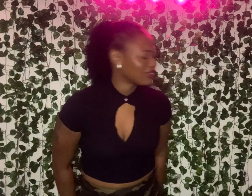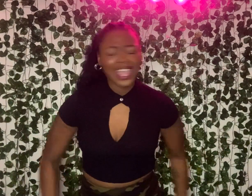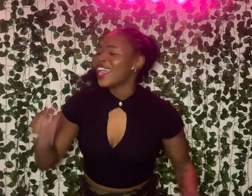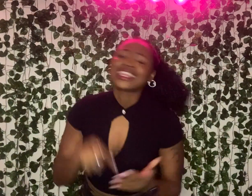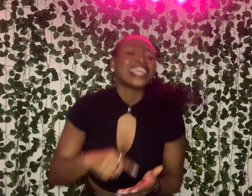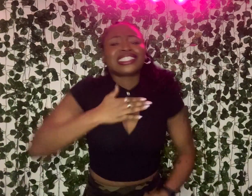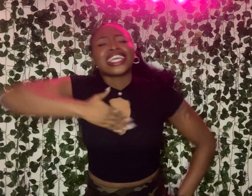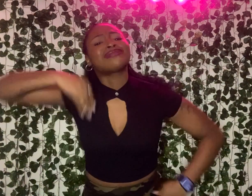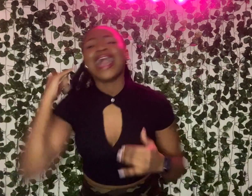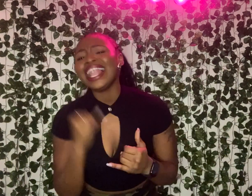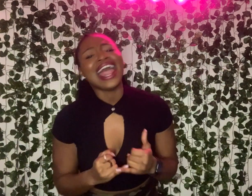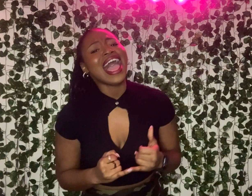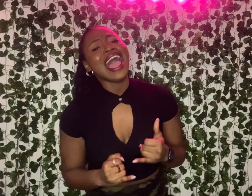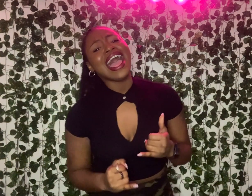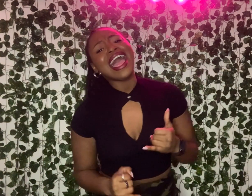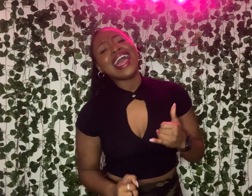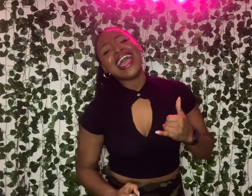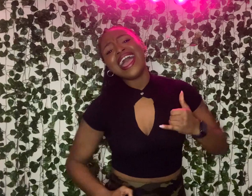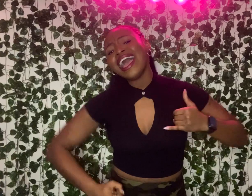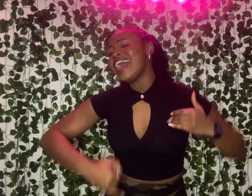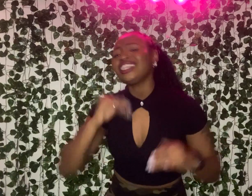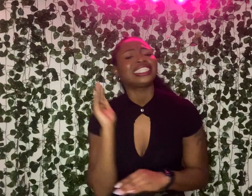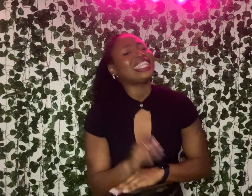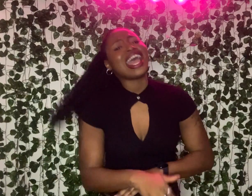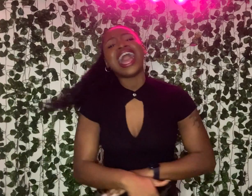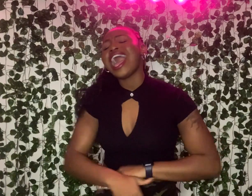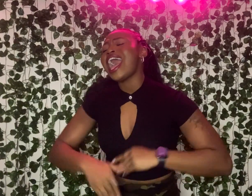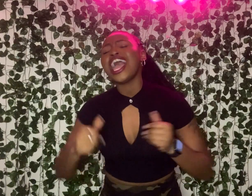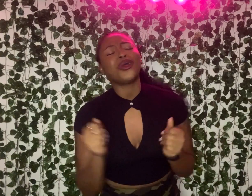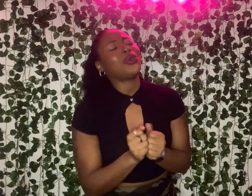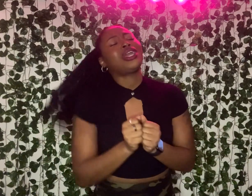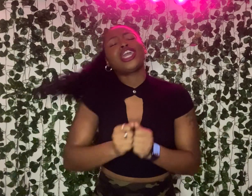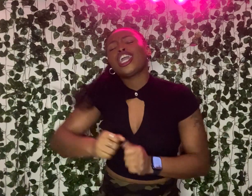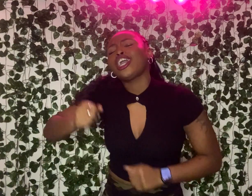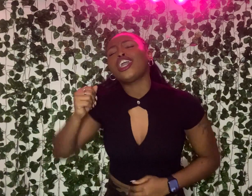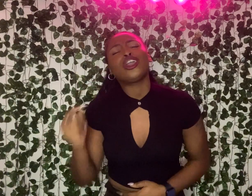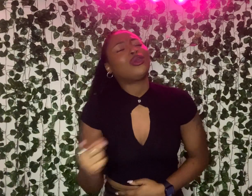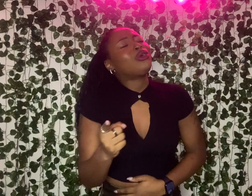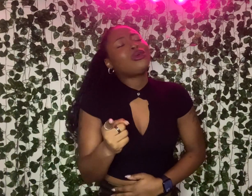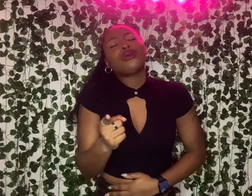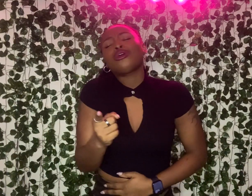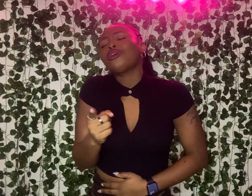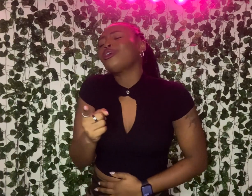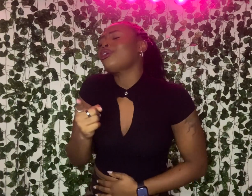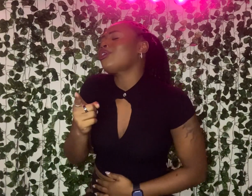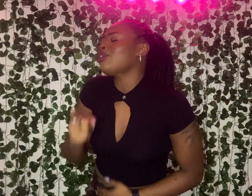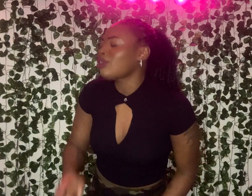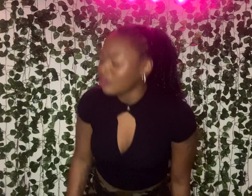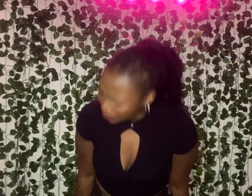this is my last night with you. Let